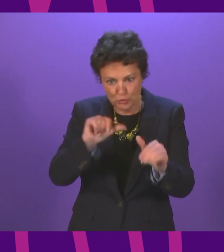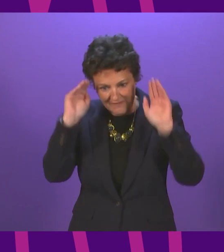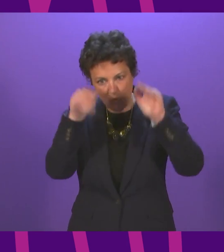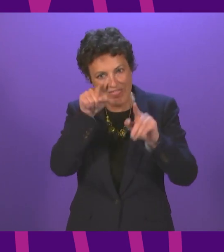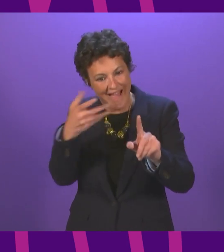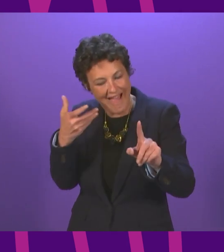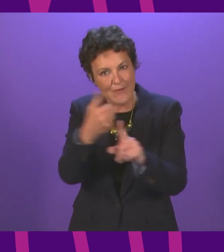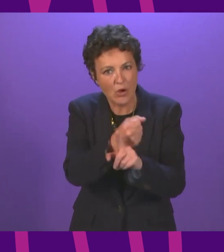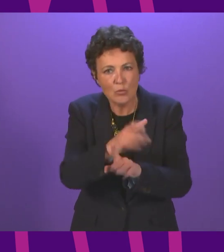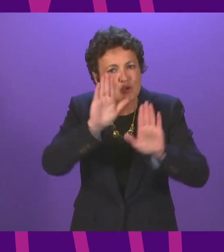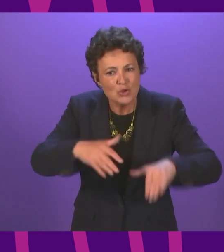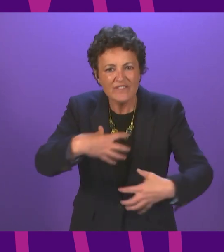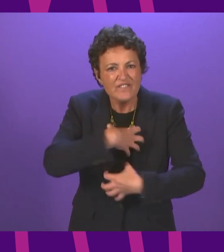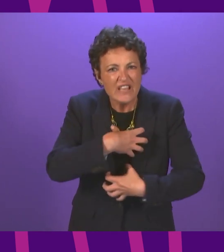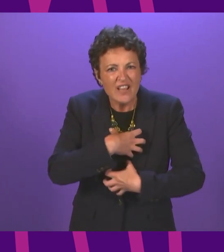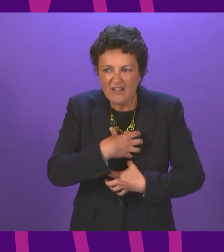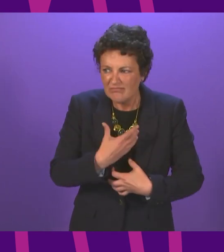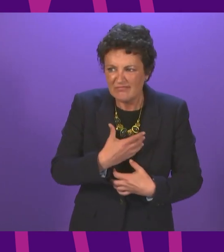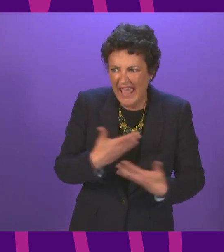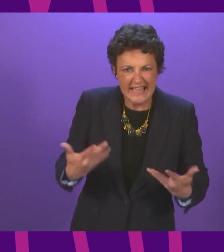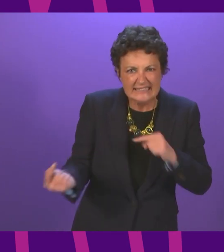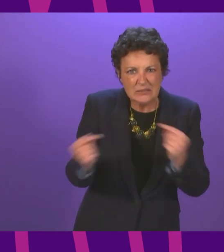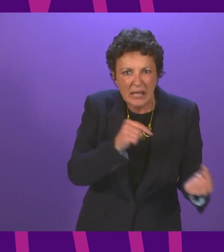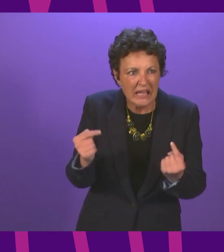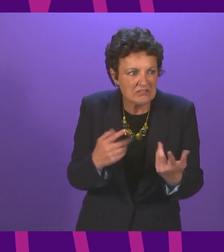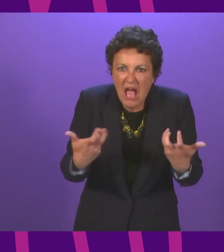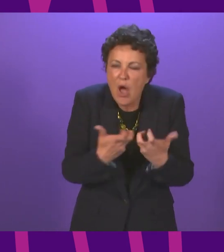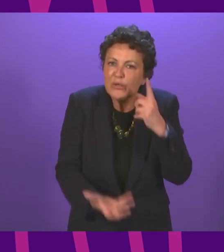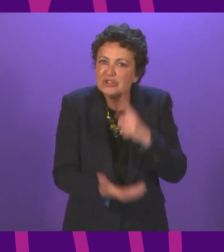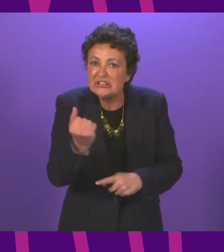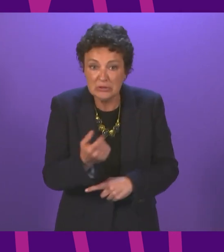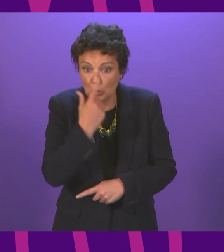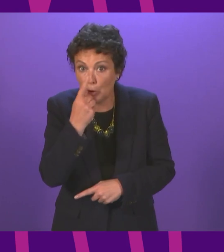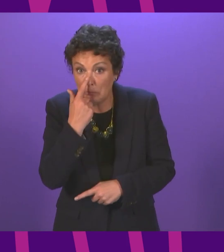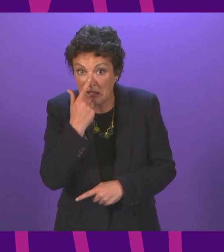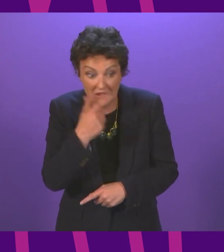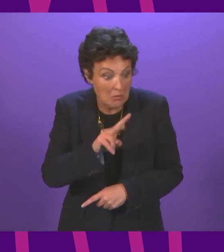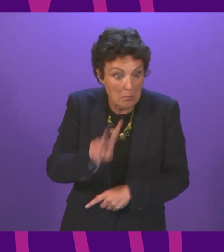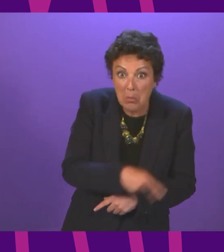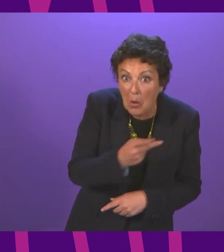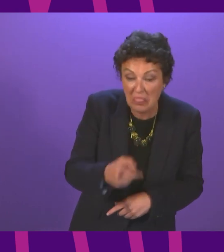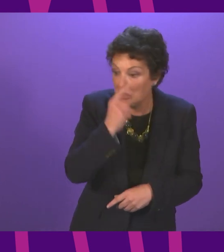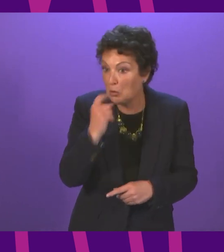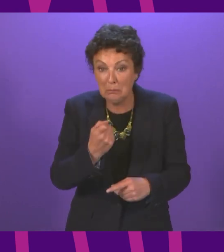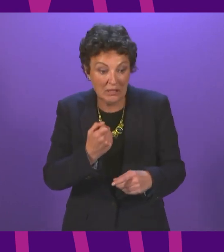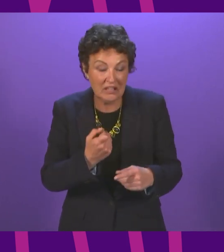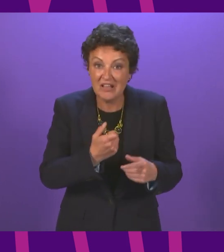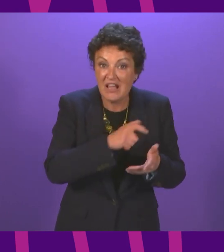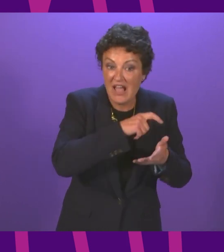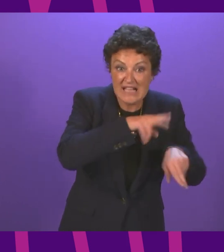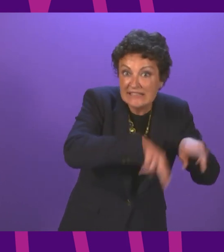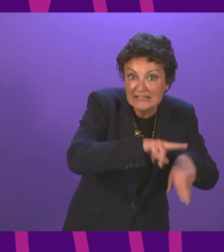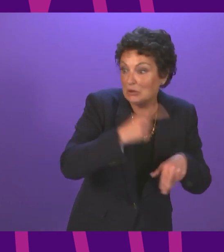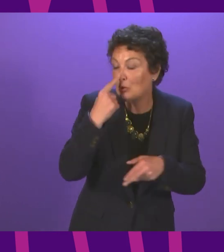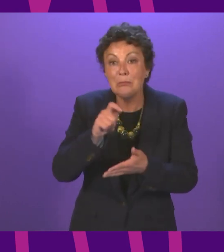on. And we shouldn't fear a real debate about the best way of doing that. So that's what we will take forward. And we look forward to views right